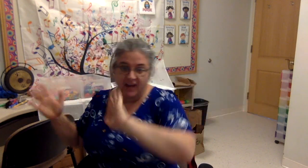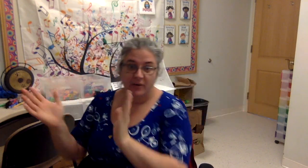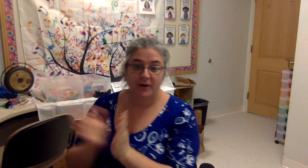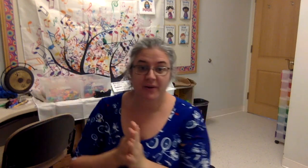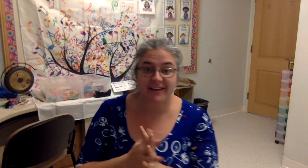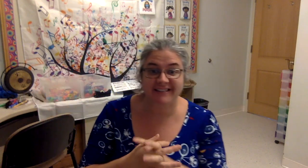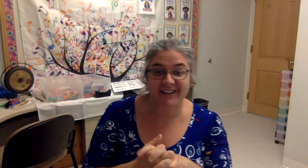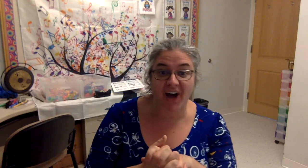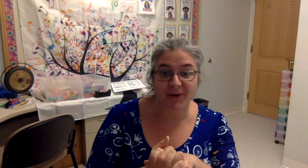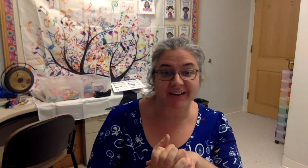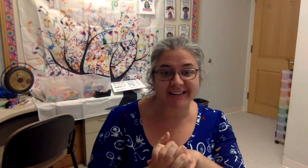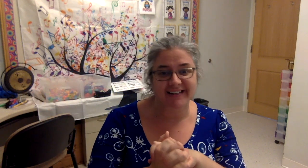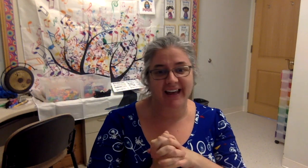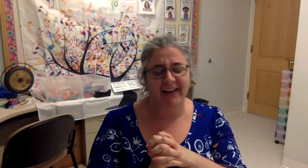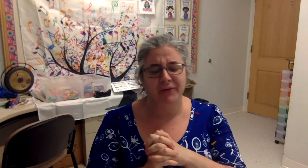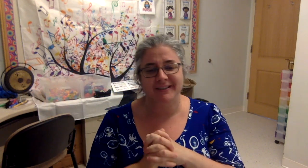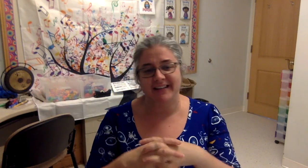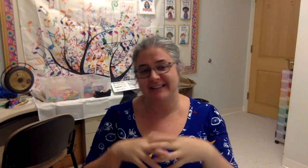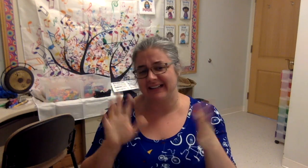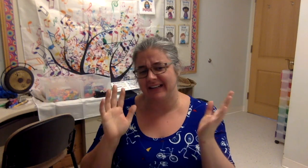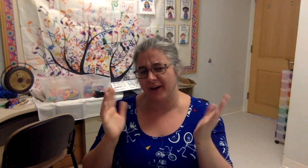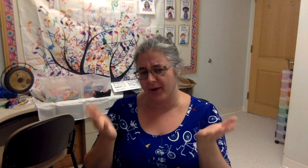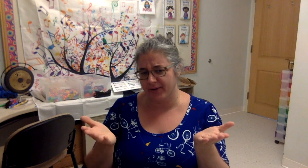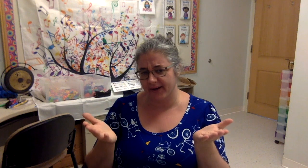We're gonna work on decoding today. Everyone say decoding.